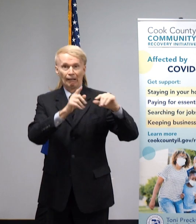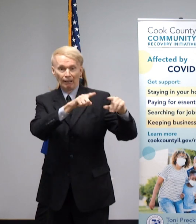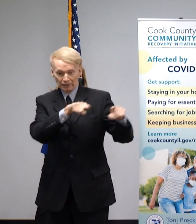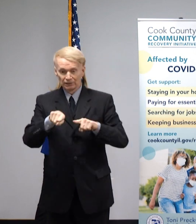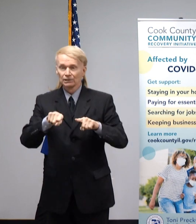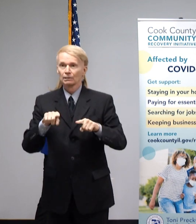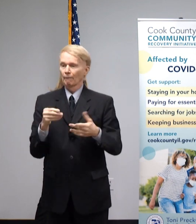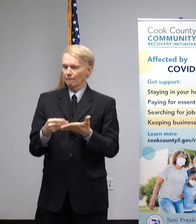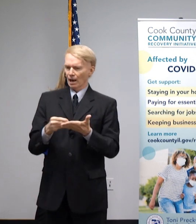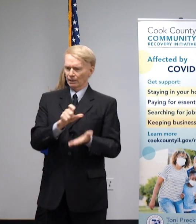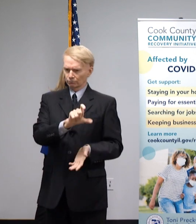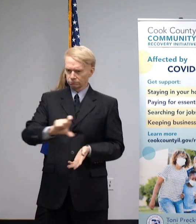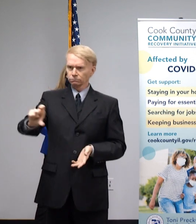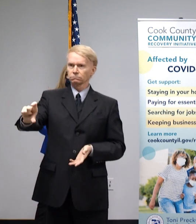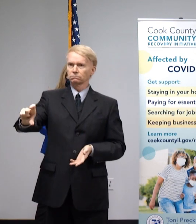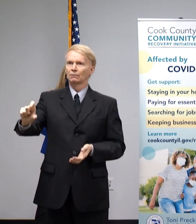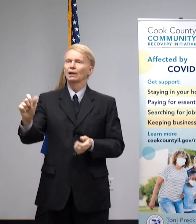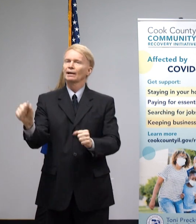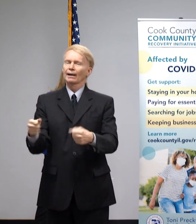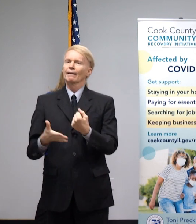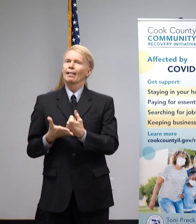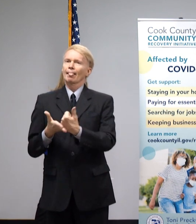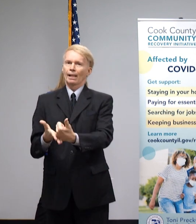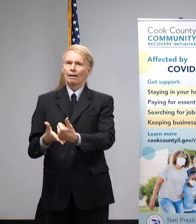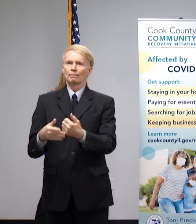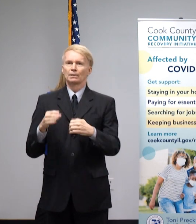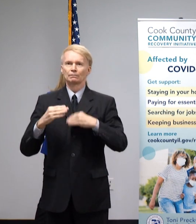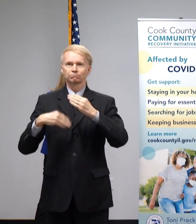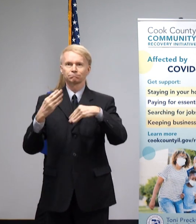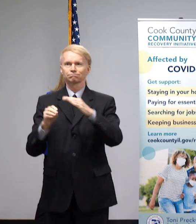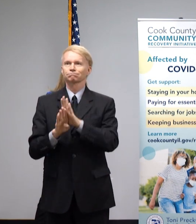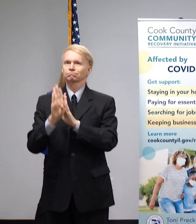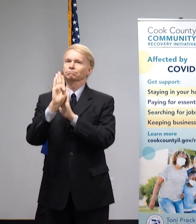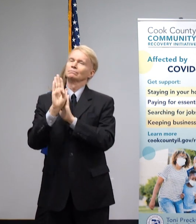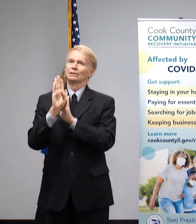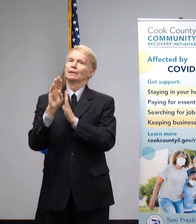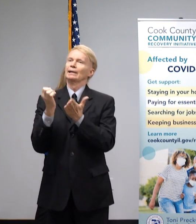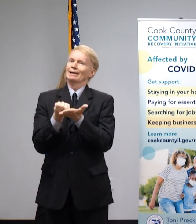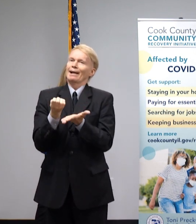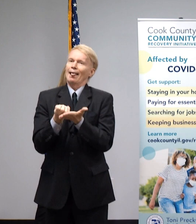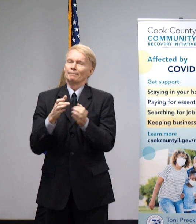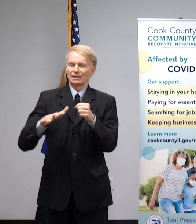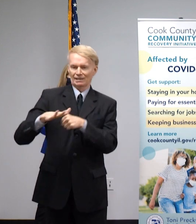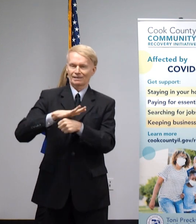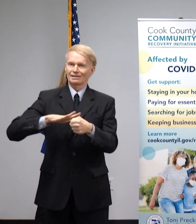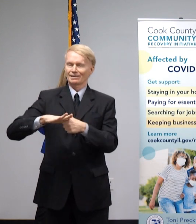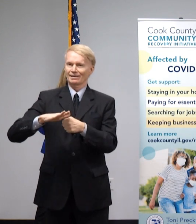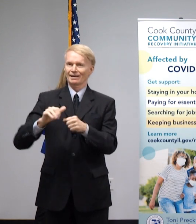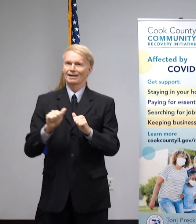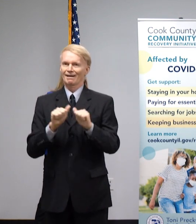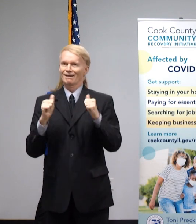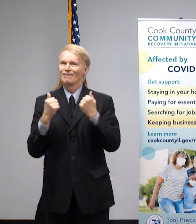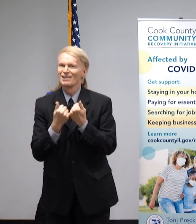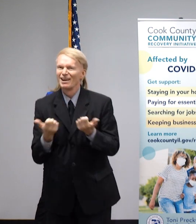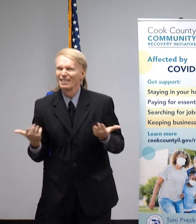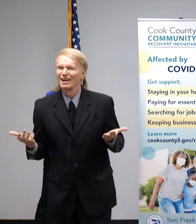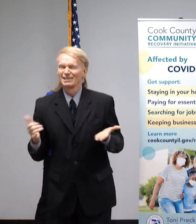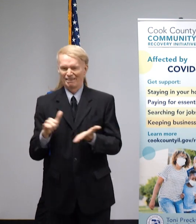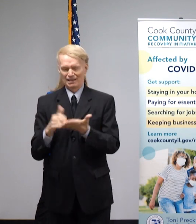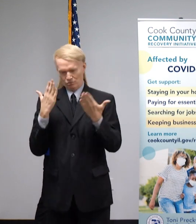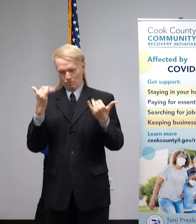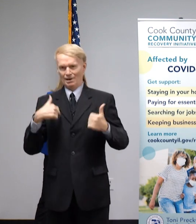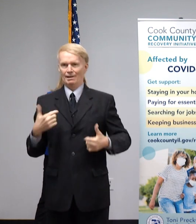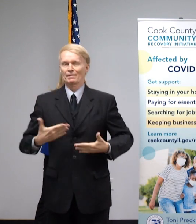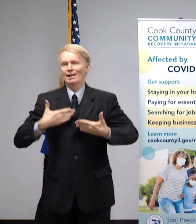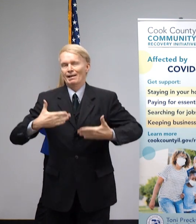can stimulate demand for goods and services in local economies, leading to a quicker recovery. That's why I'm so happy to be